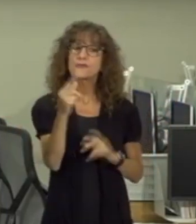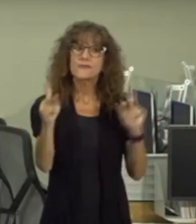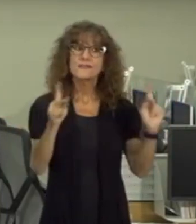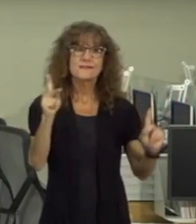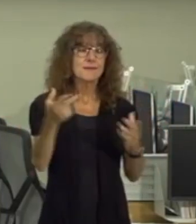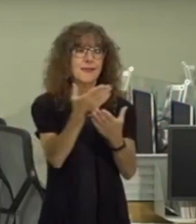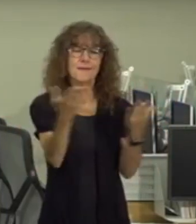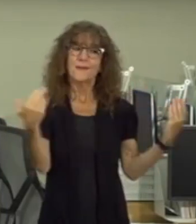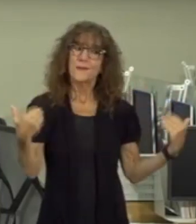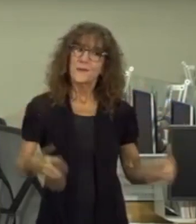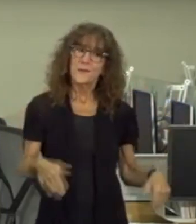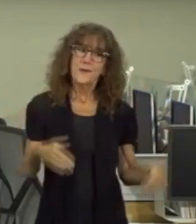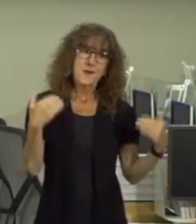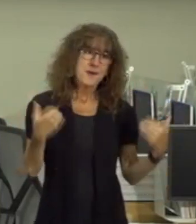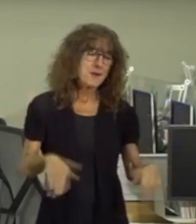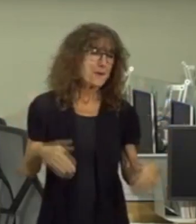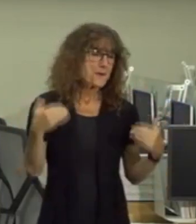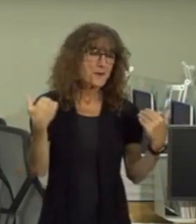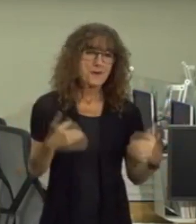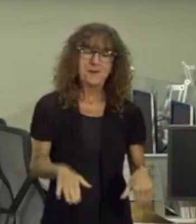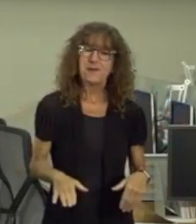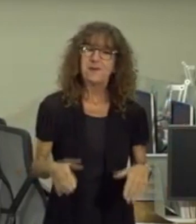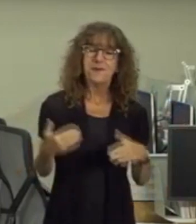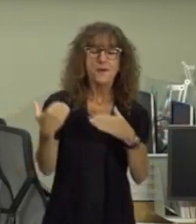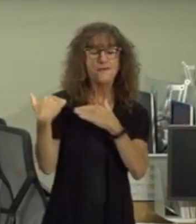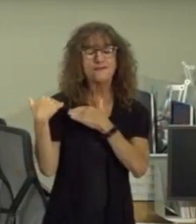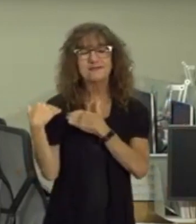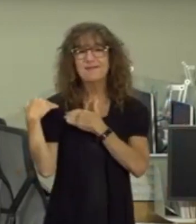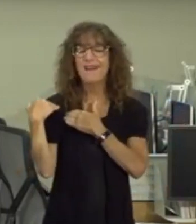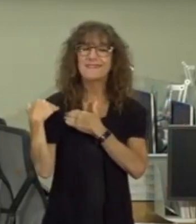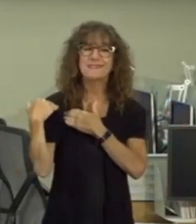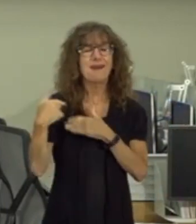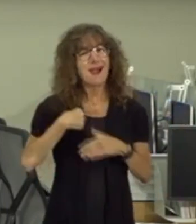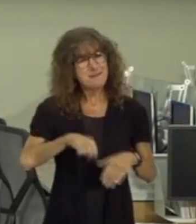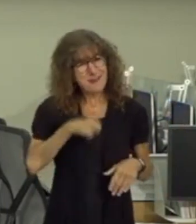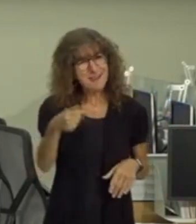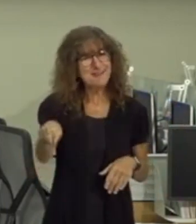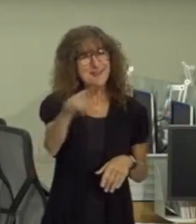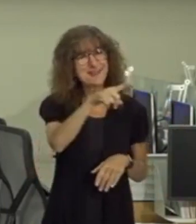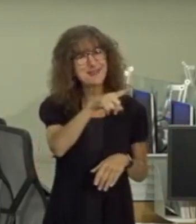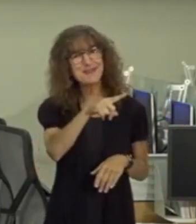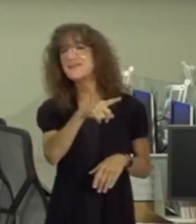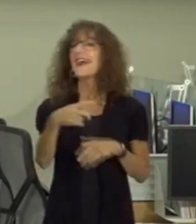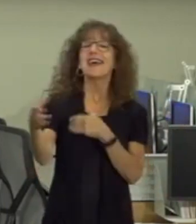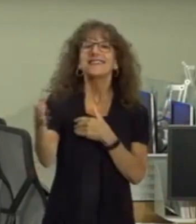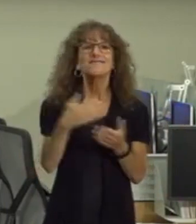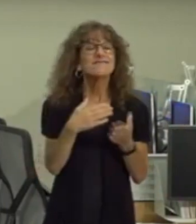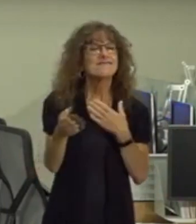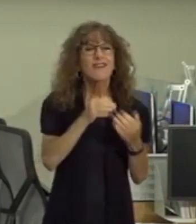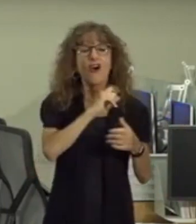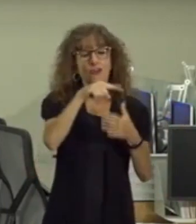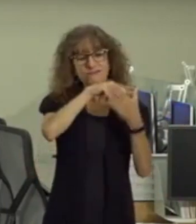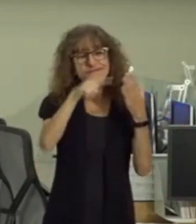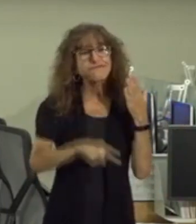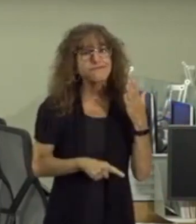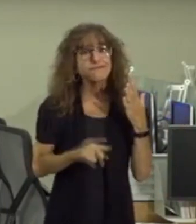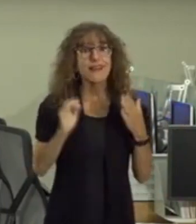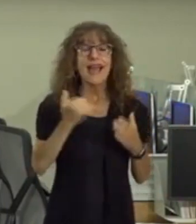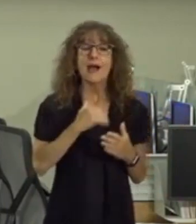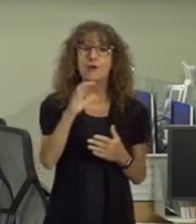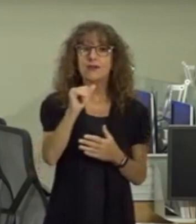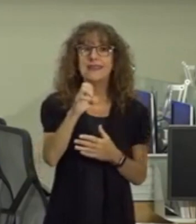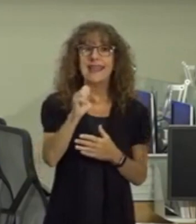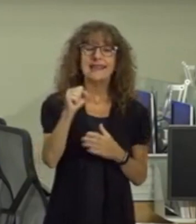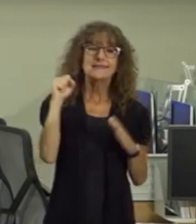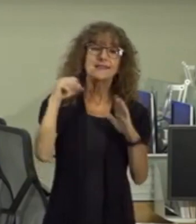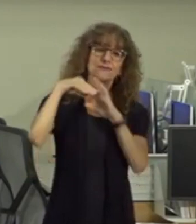have been very very responsible and compliant and I'm just very proud of them um and despite all of those factors and more our cases